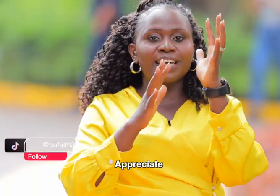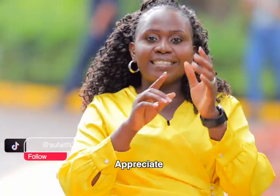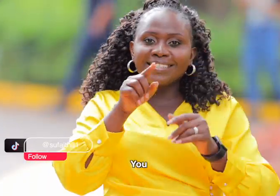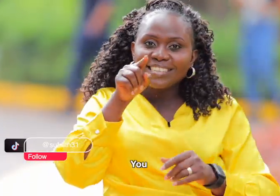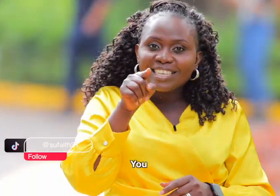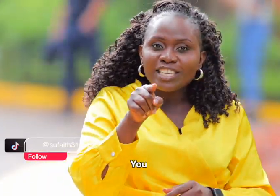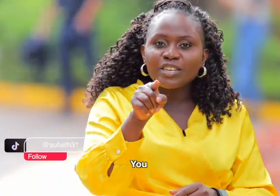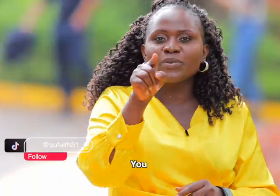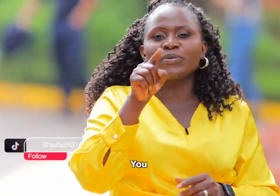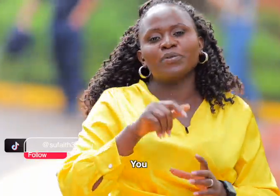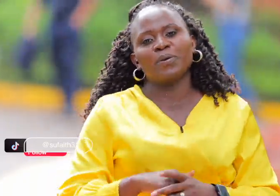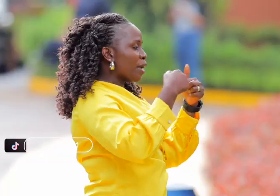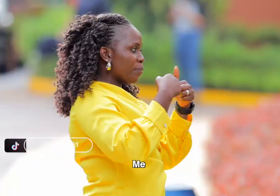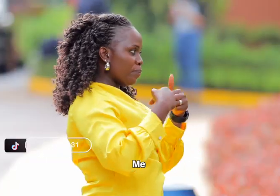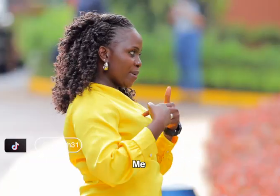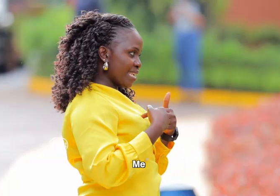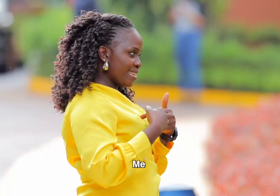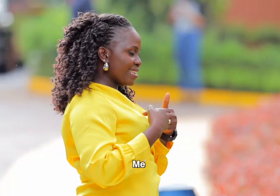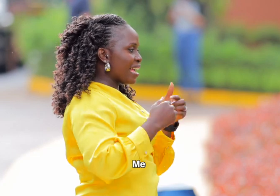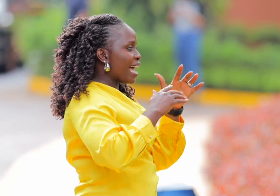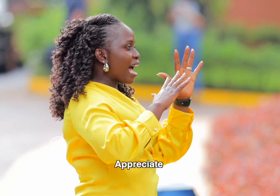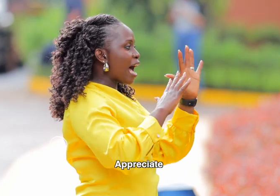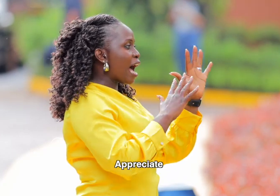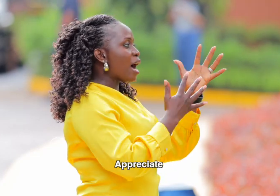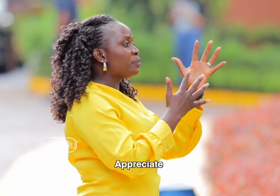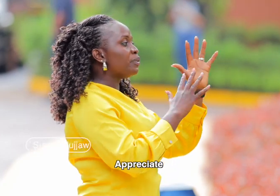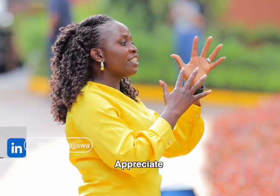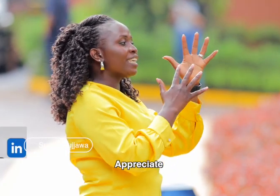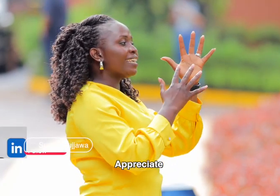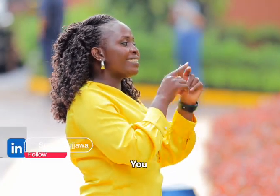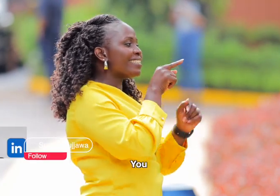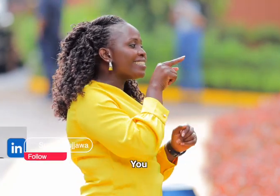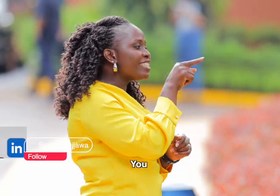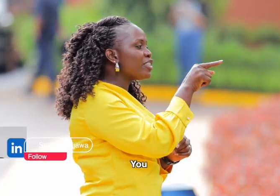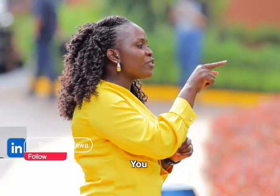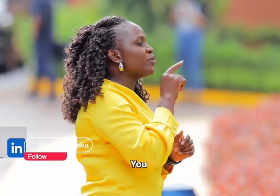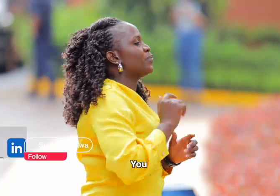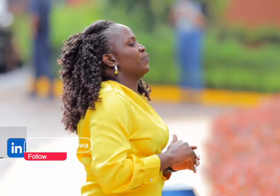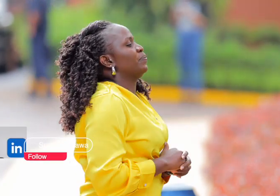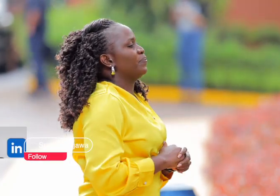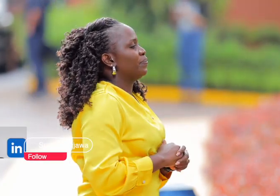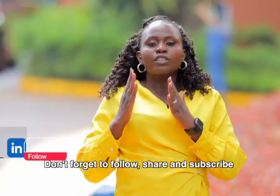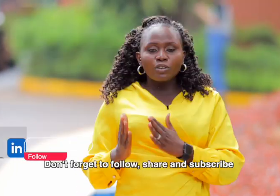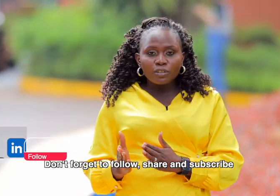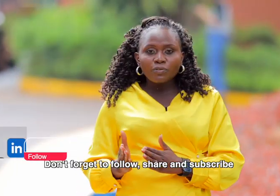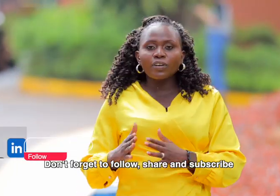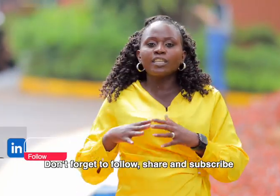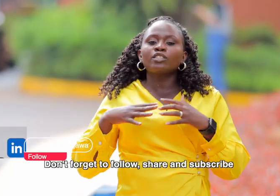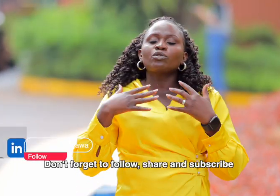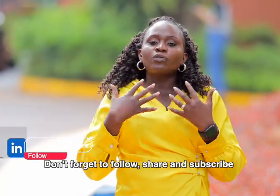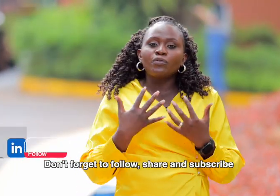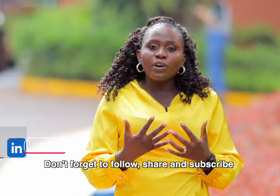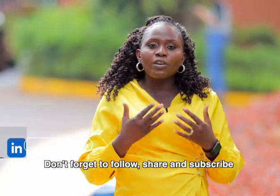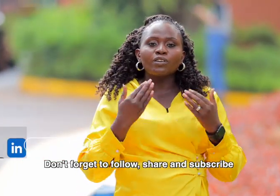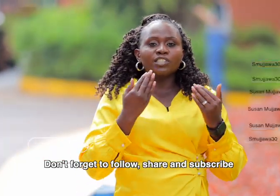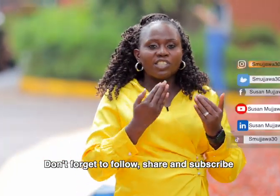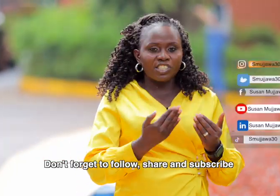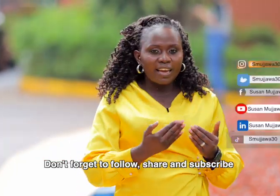you me appreciate you don't forget to follow share